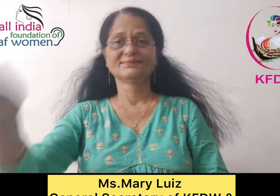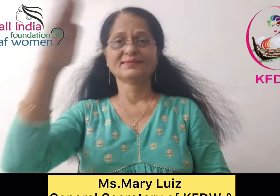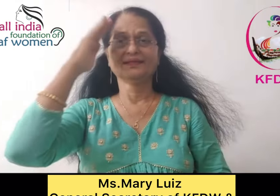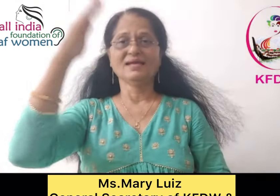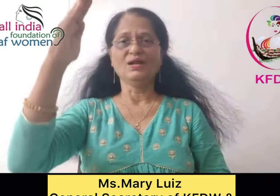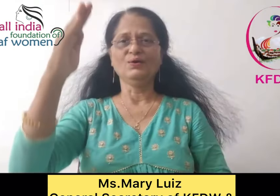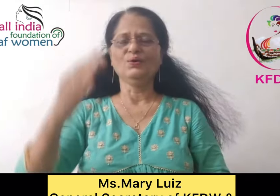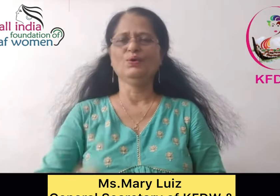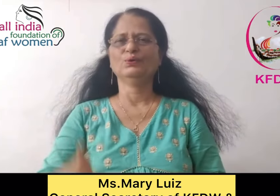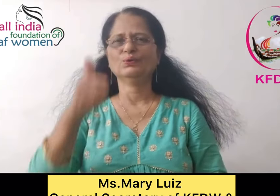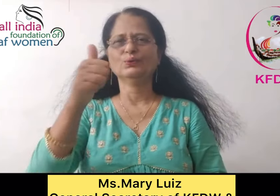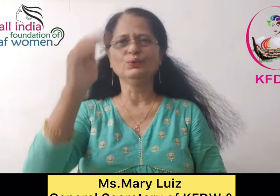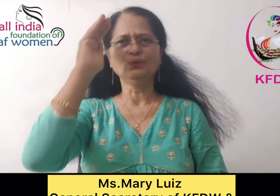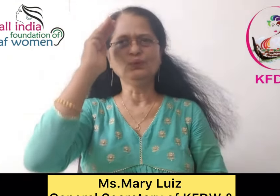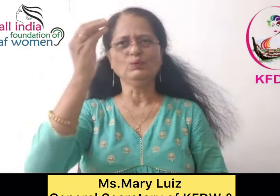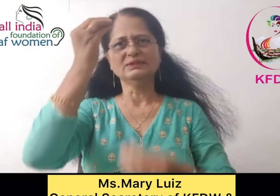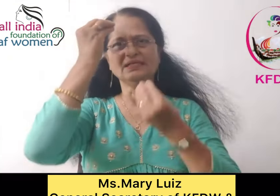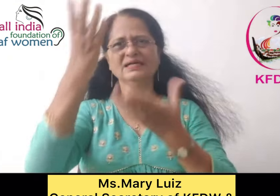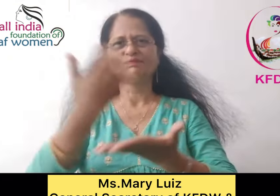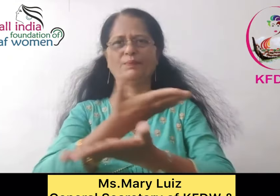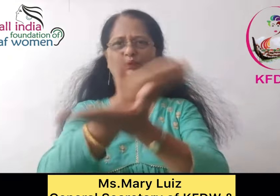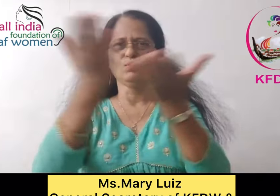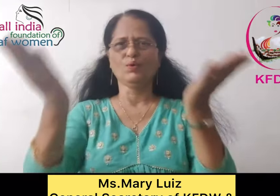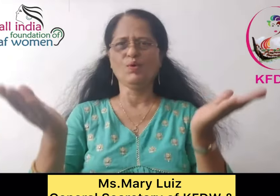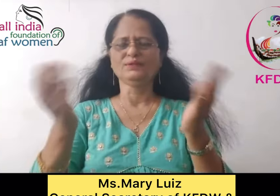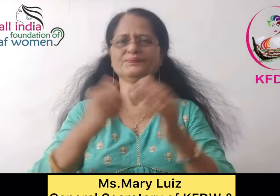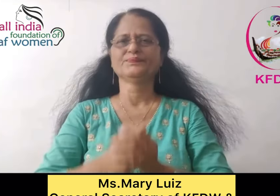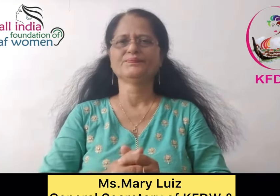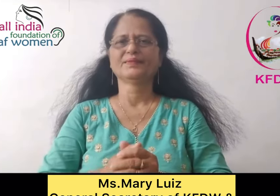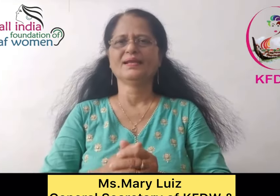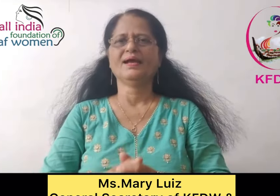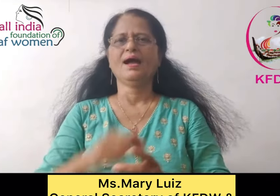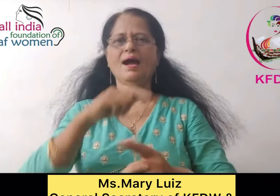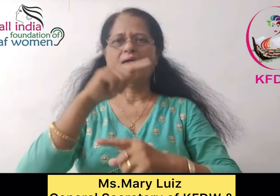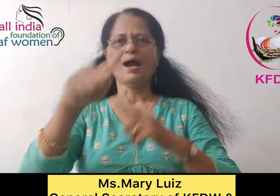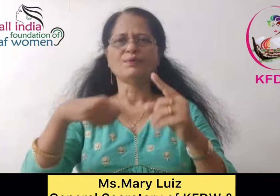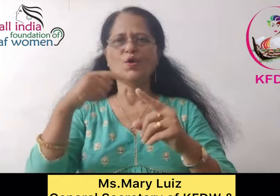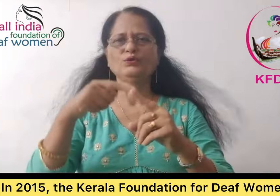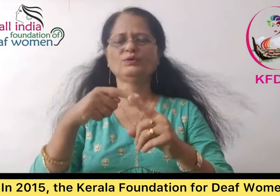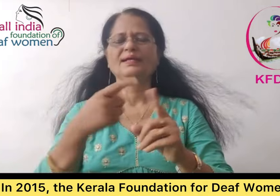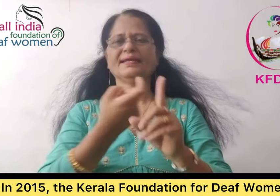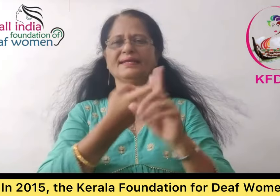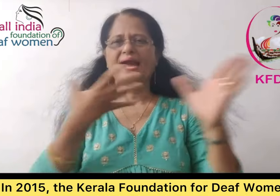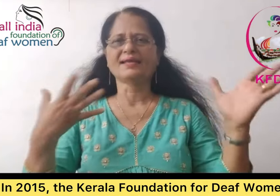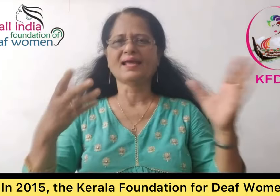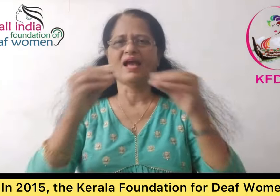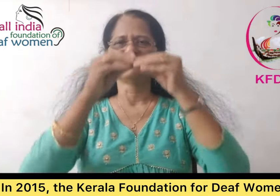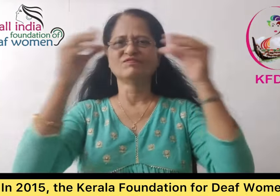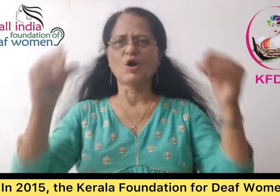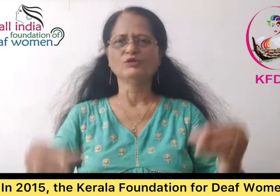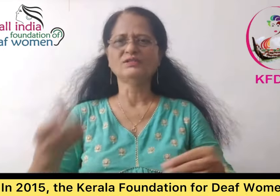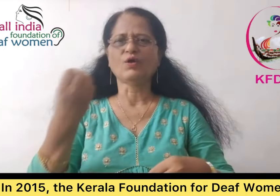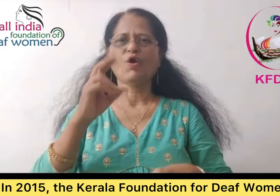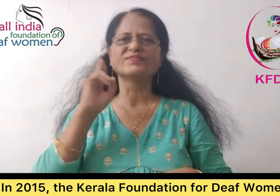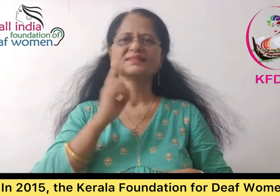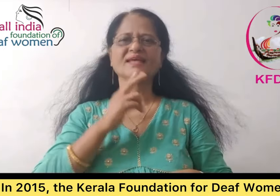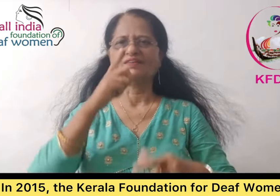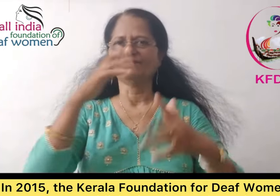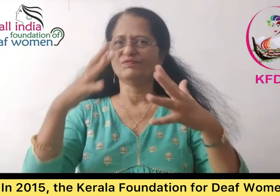Hello, I am Mary Lewis, General Secretary of KFDW and Vice Chairperson of AFDW. In 2015, the Kerala Foundation